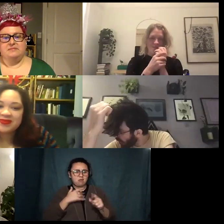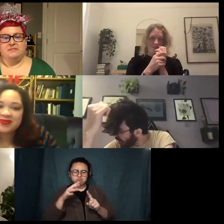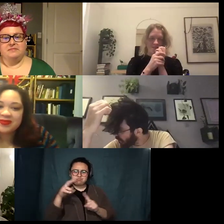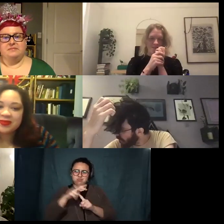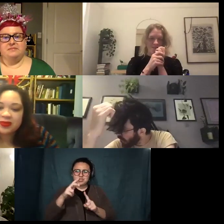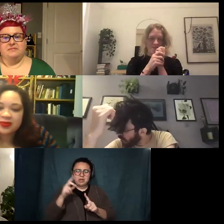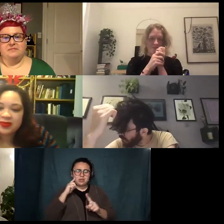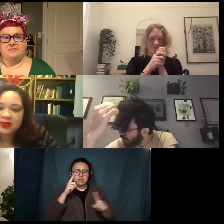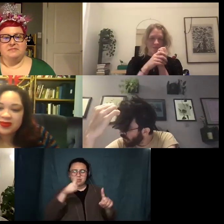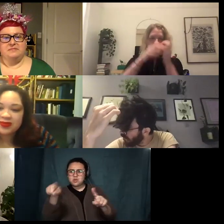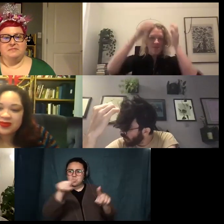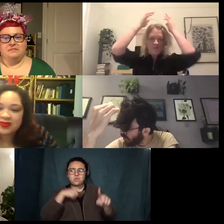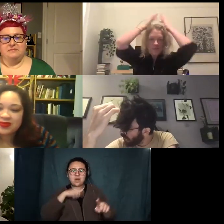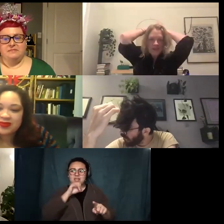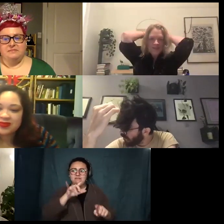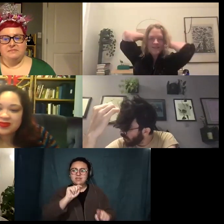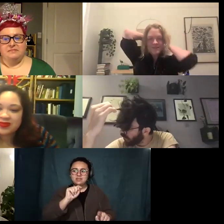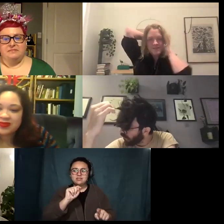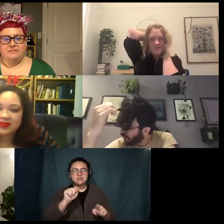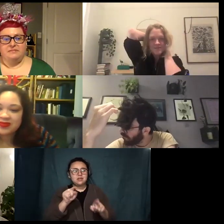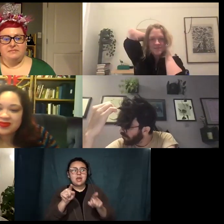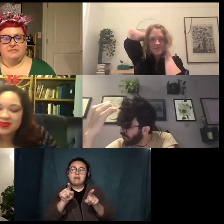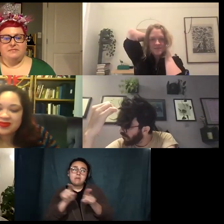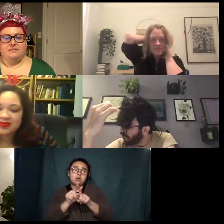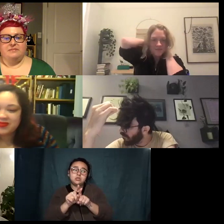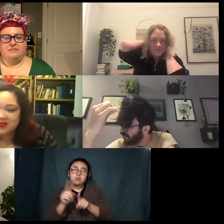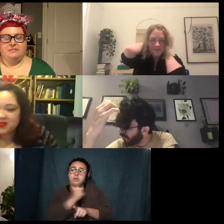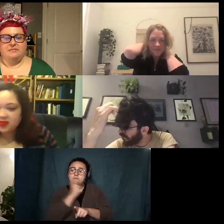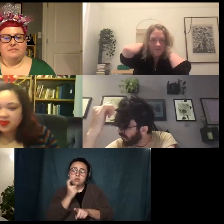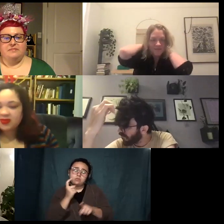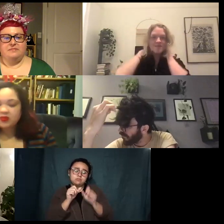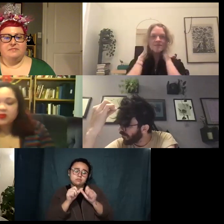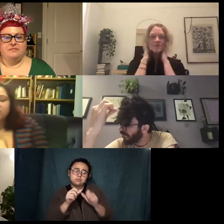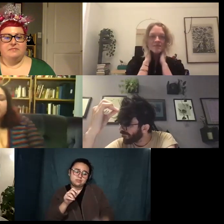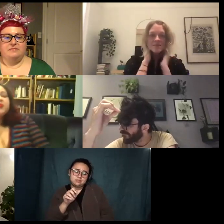um I also have been wearing perfume but I have uh